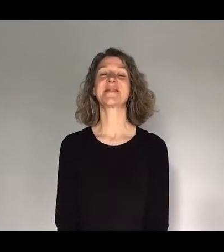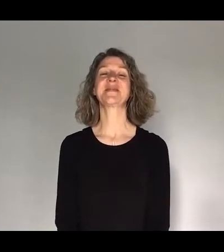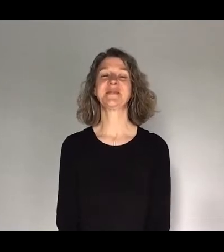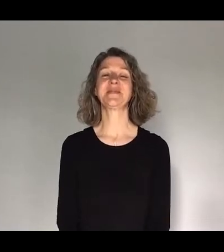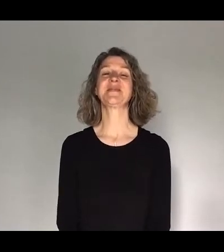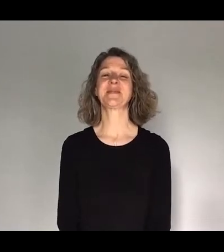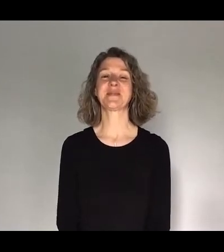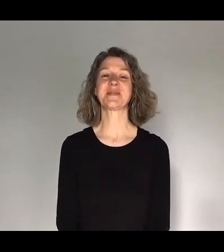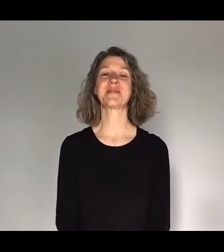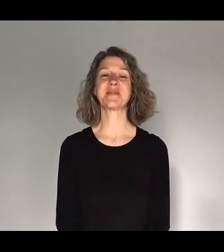Lord,